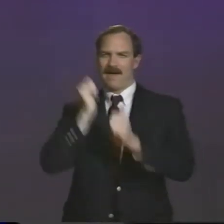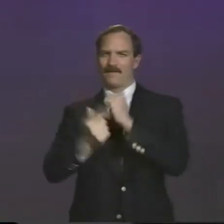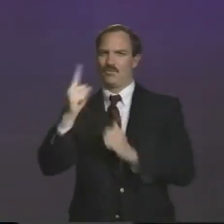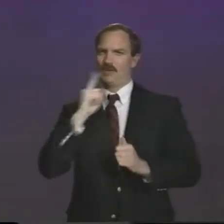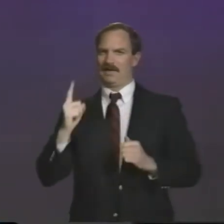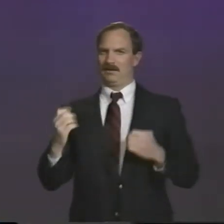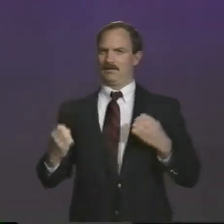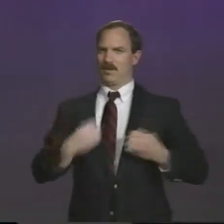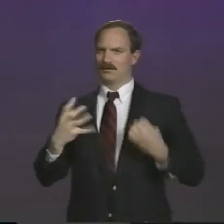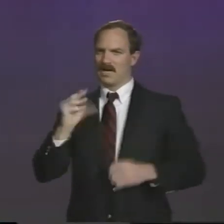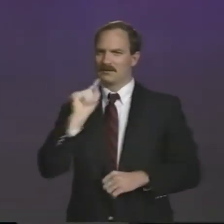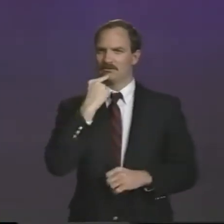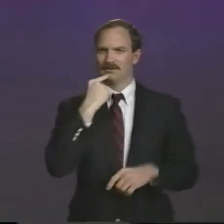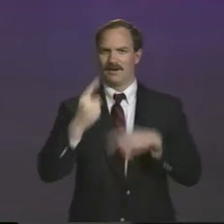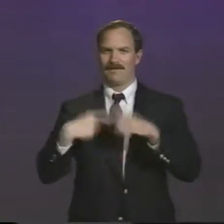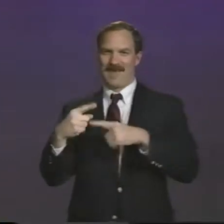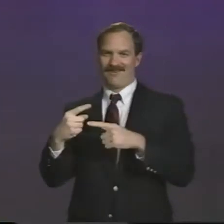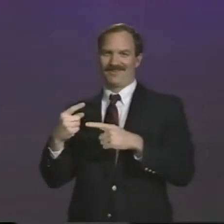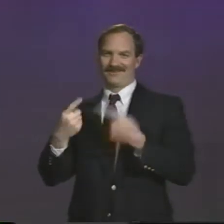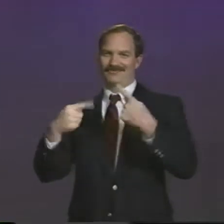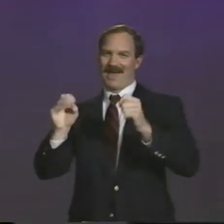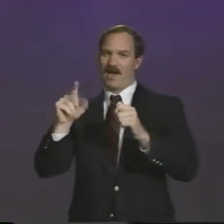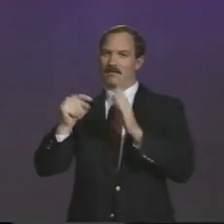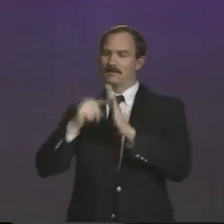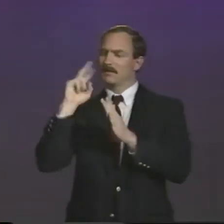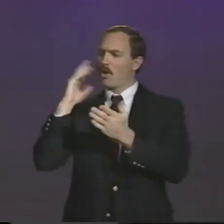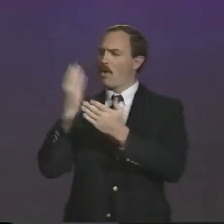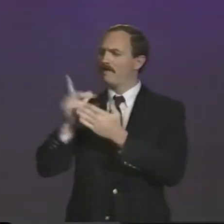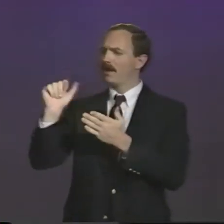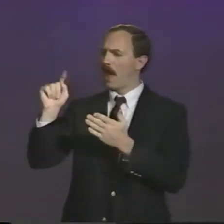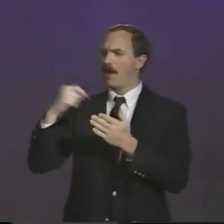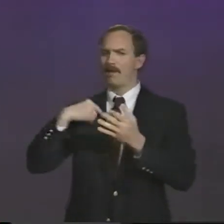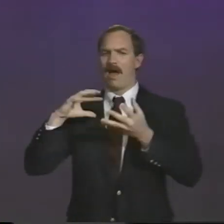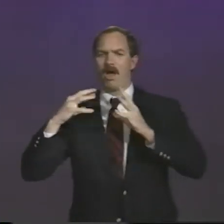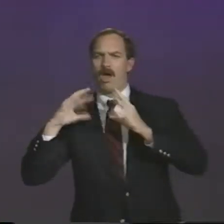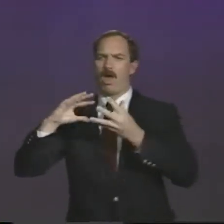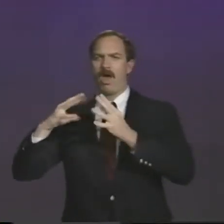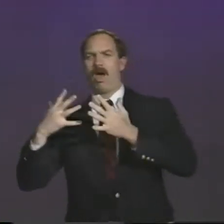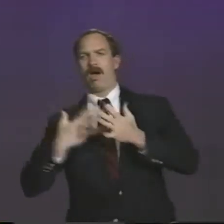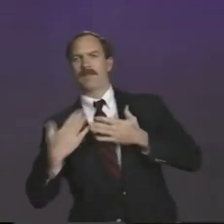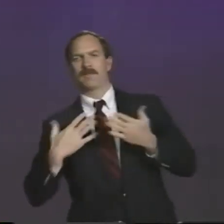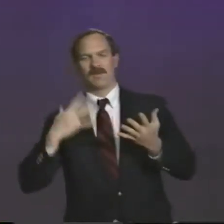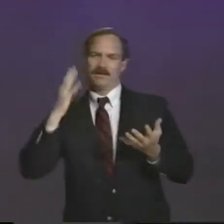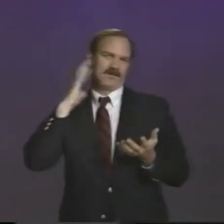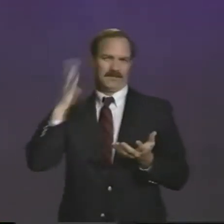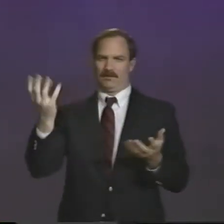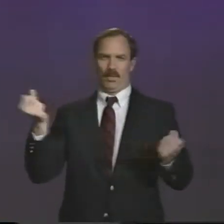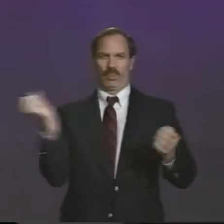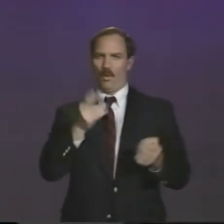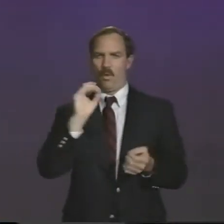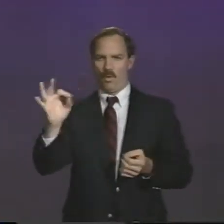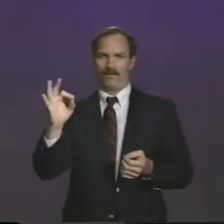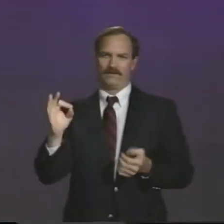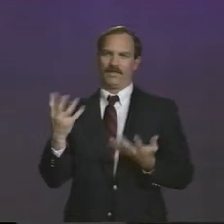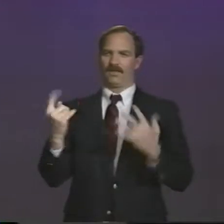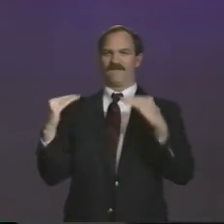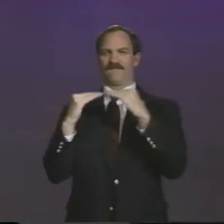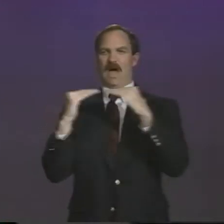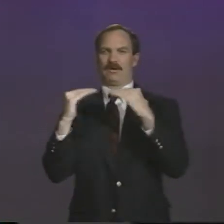after 905 will be automatically disqualified. It's a very emotional and serious thing. And anyone who arrives late, there is no excuse